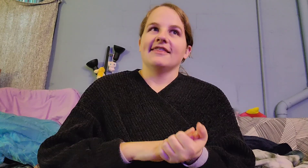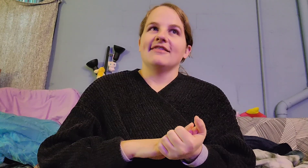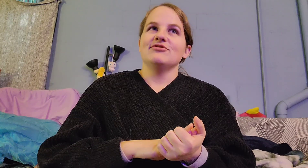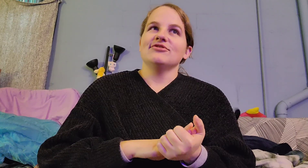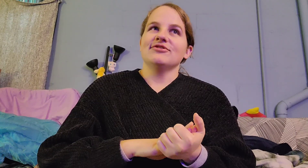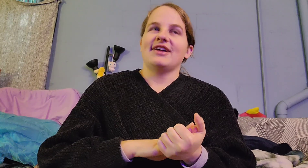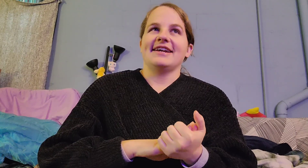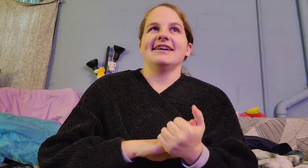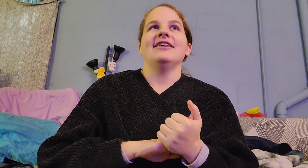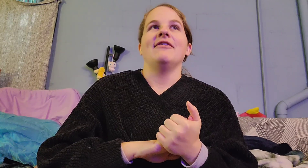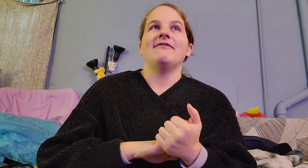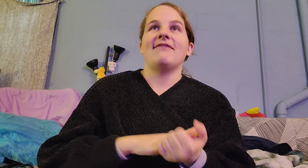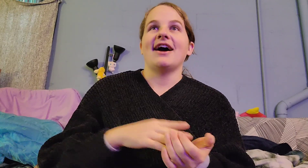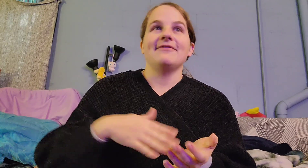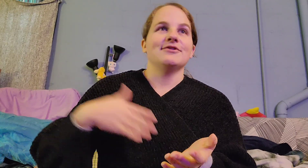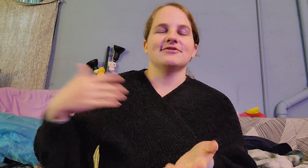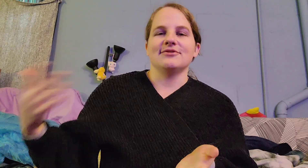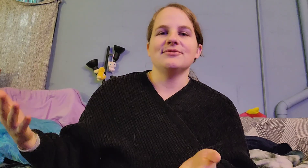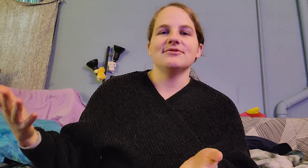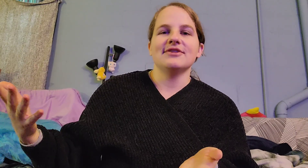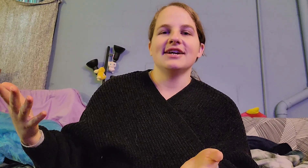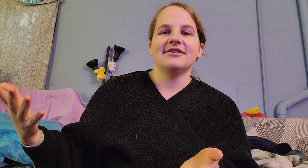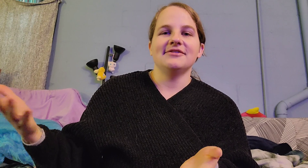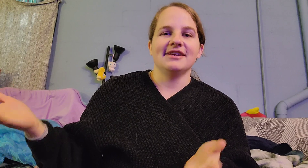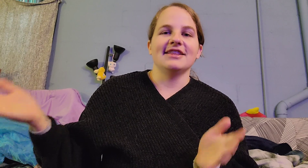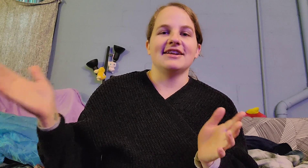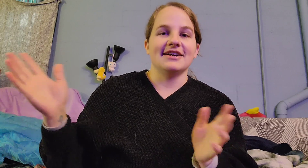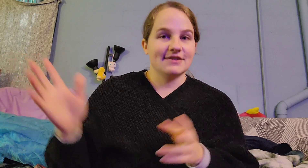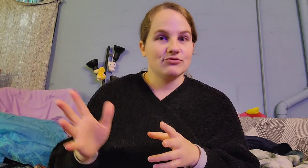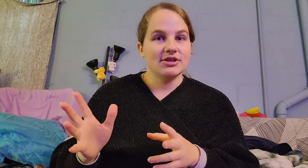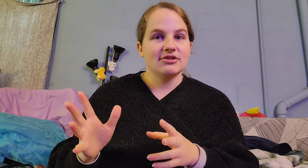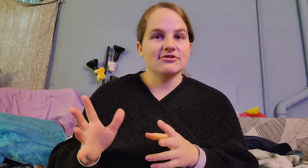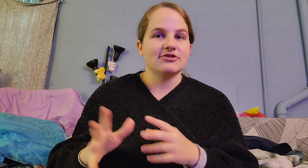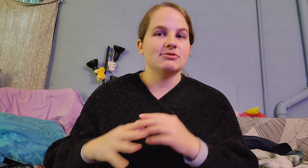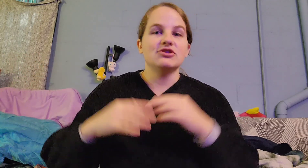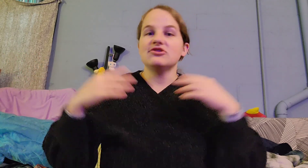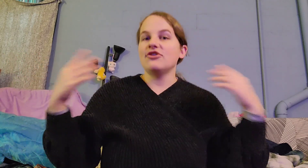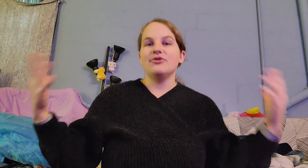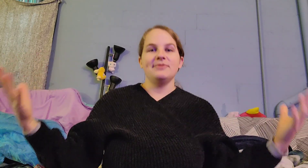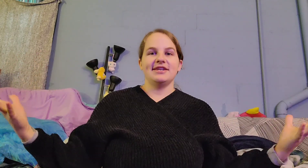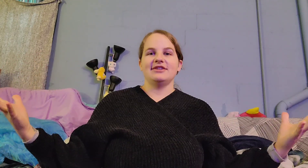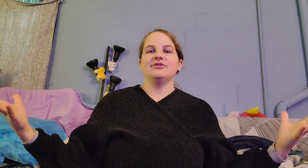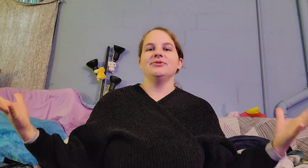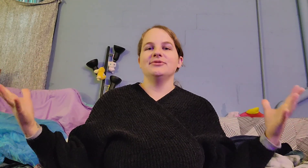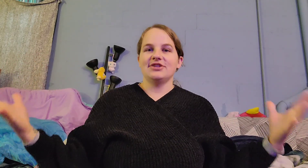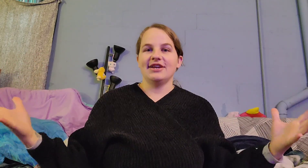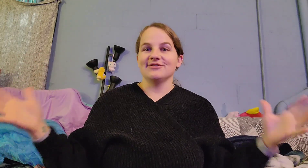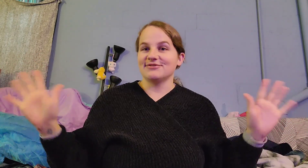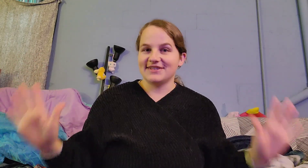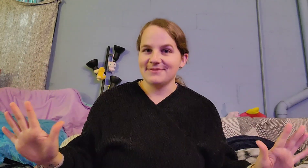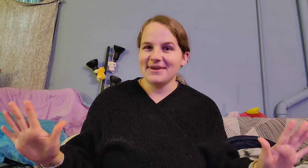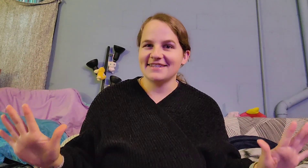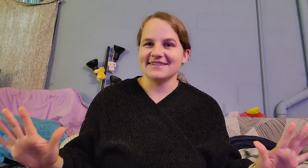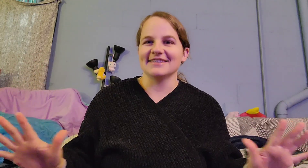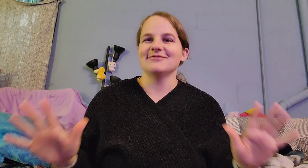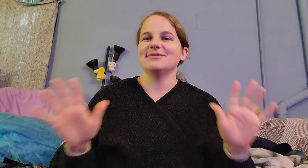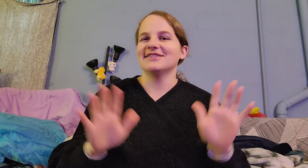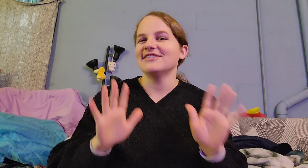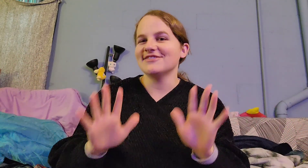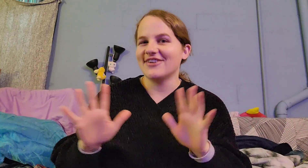those are like five years and older now and in the last three years there's been so many new channels which is amazing, but it's also